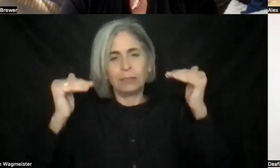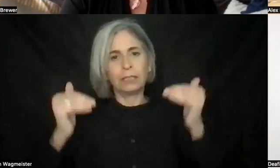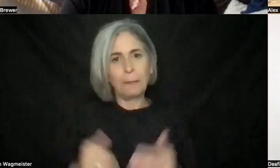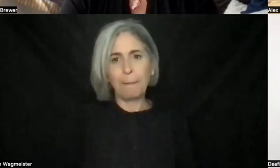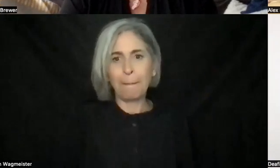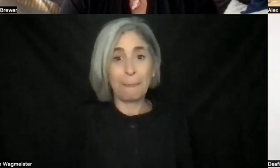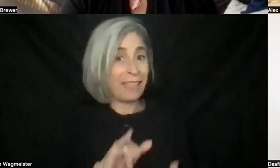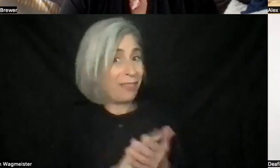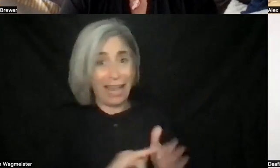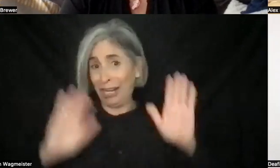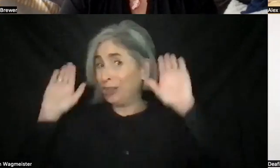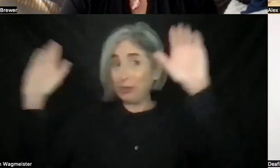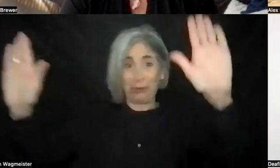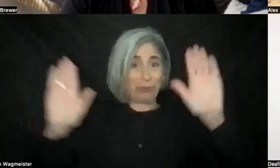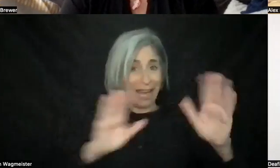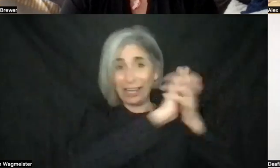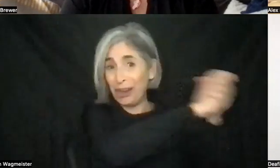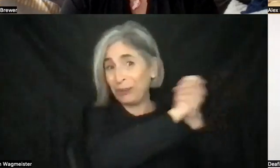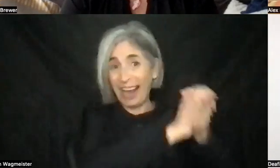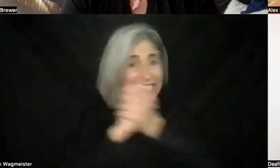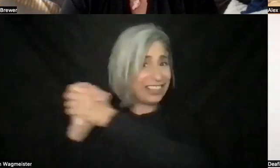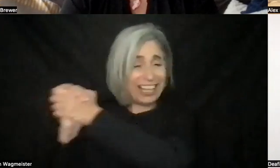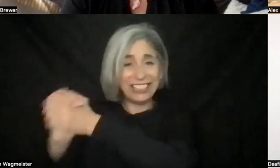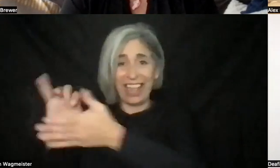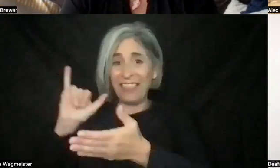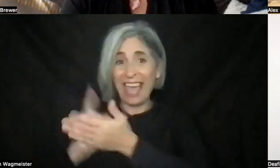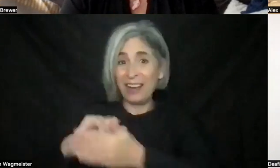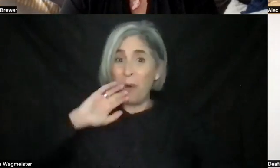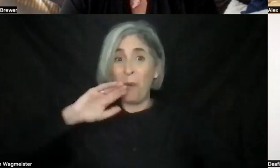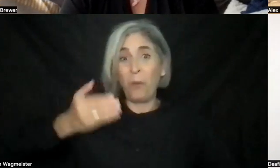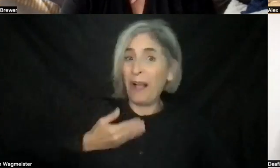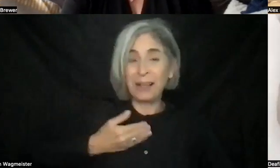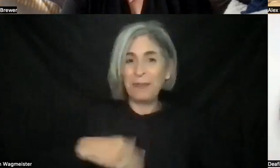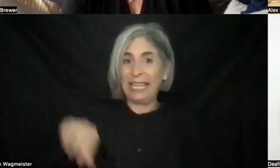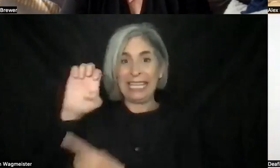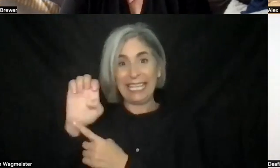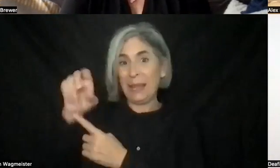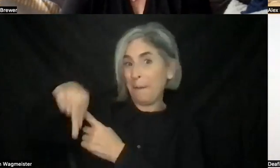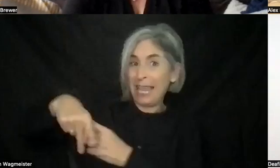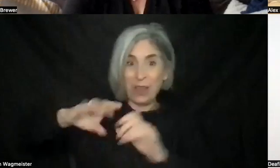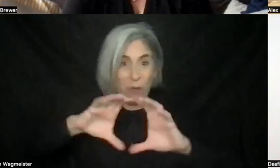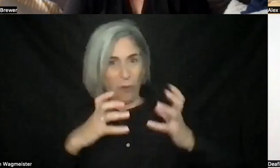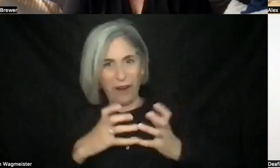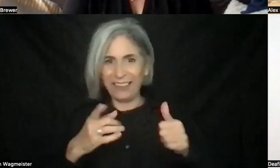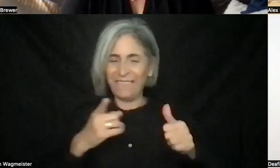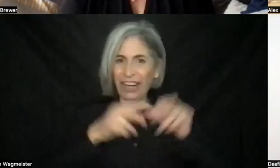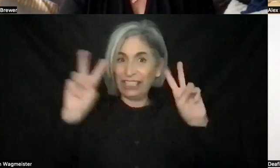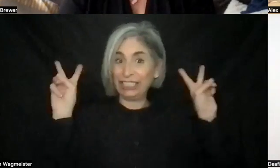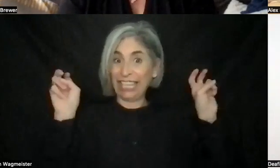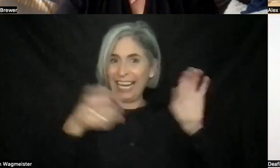great. Well, congratulations on that and welcome to the EP world. It's the first title to to rock out with that and brought it